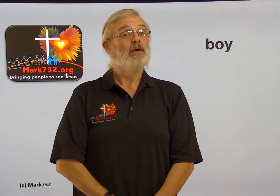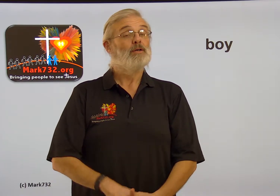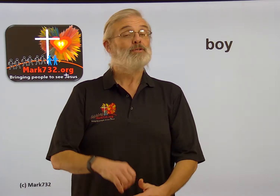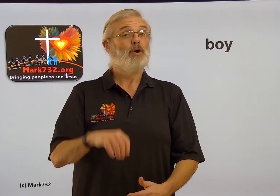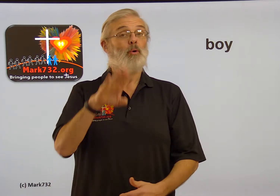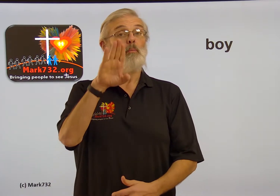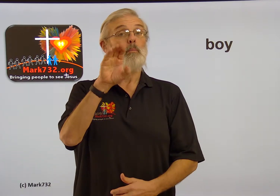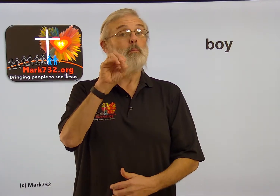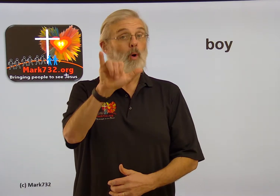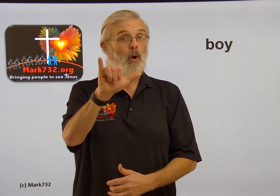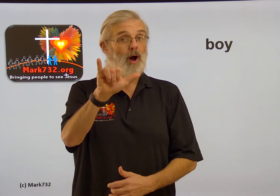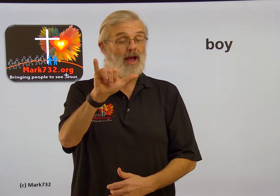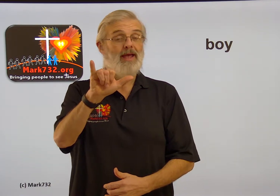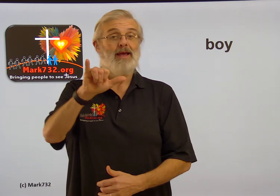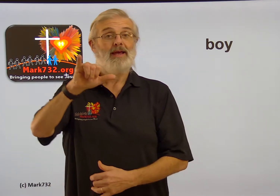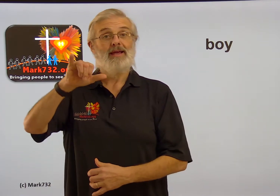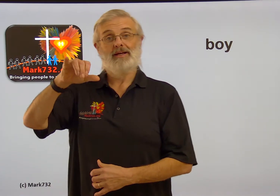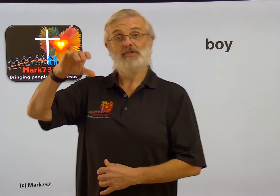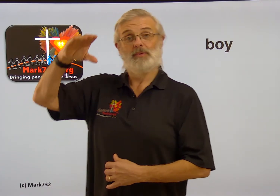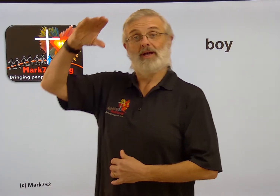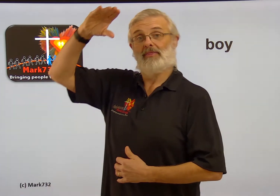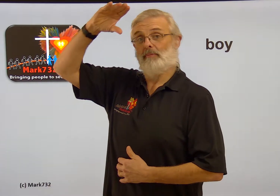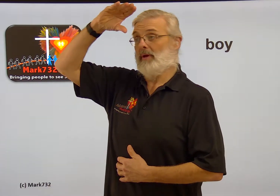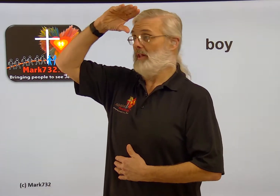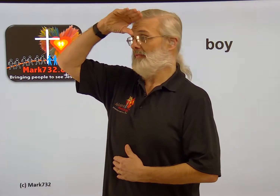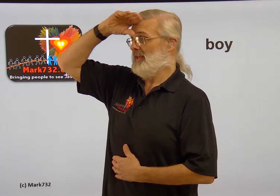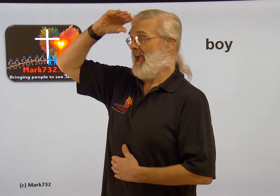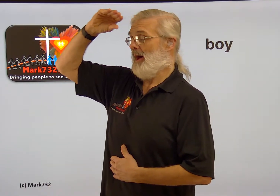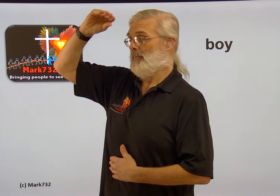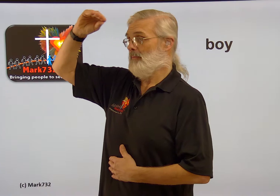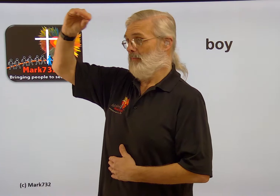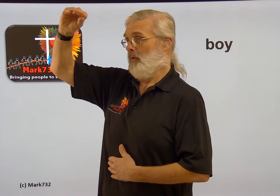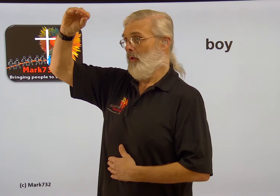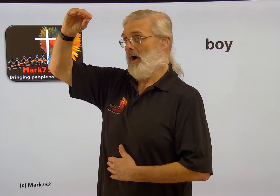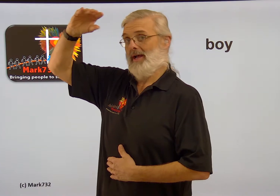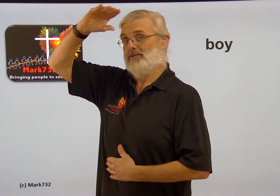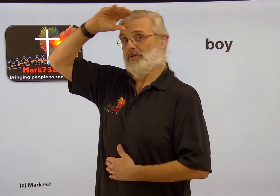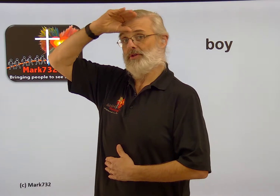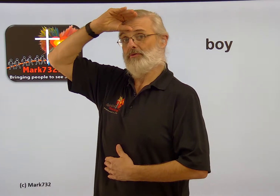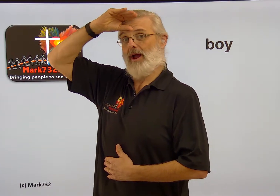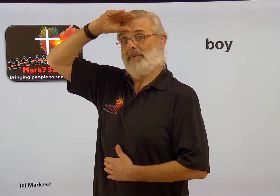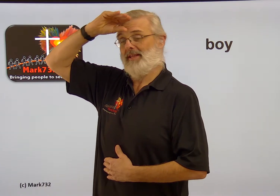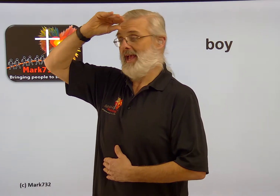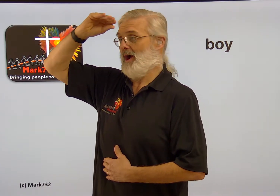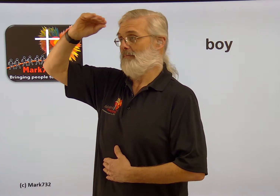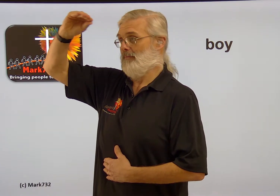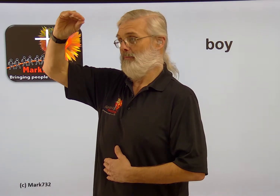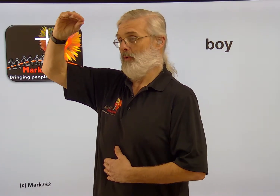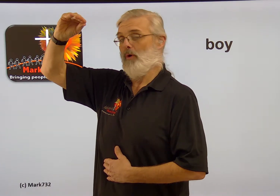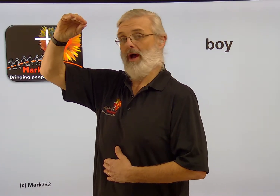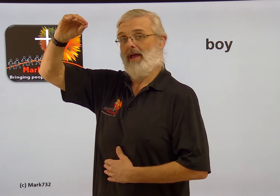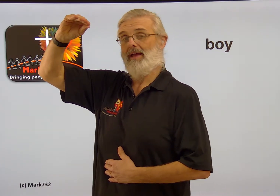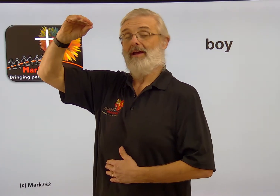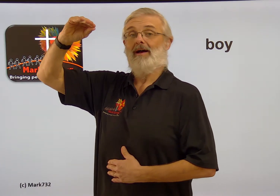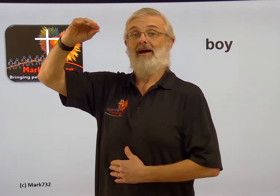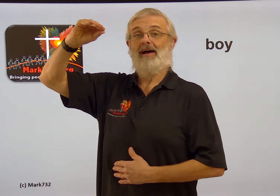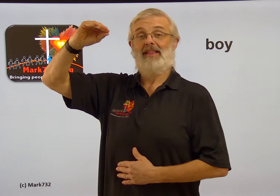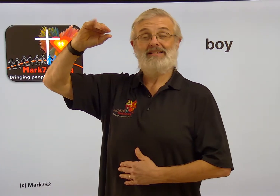so boy is with the bill of the cap boy so you're just grabbing the cap boy and that's the